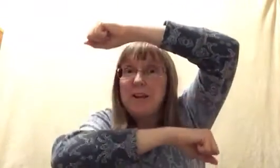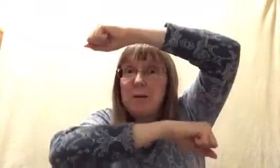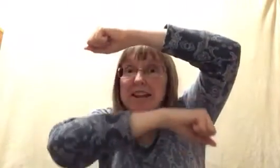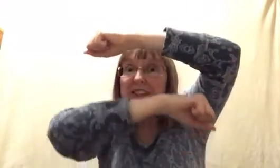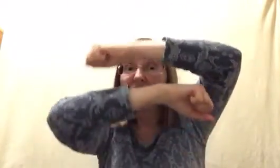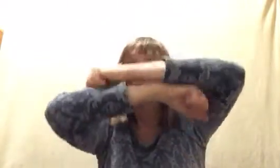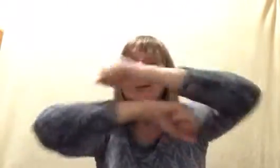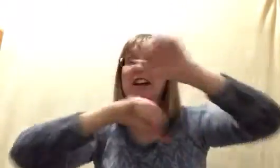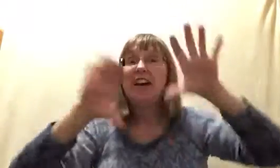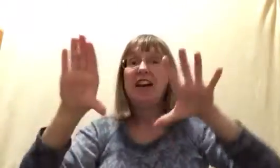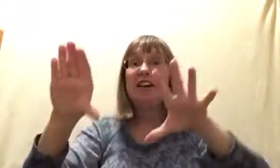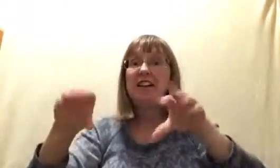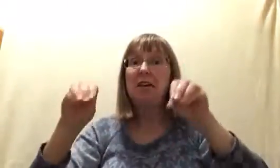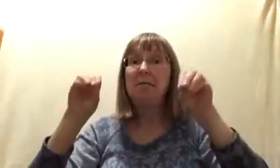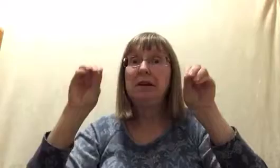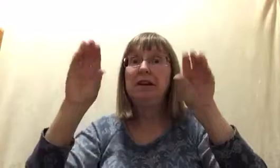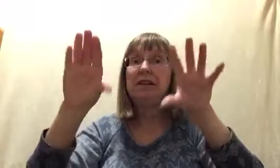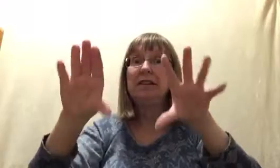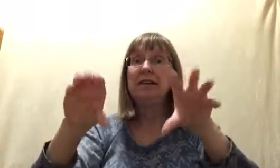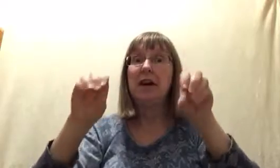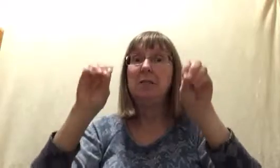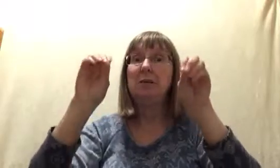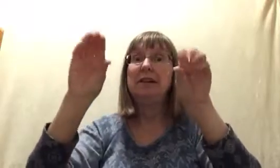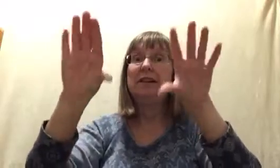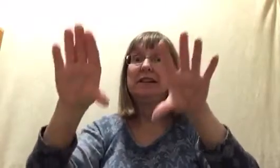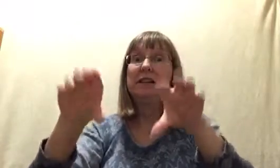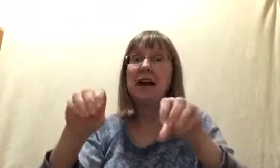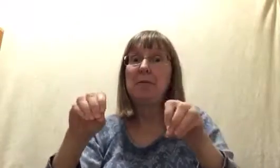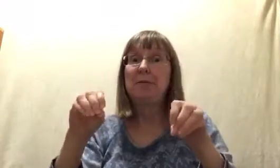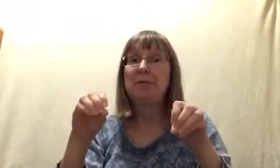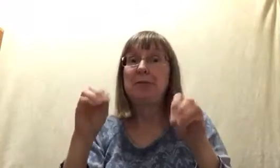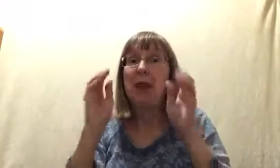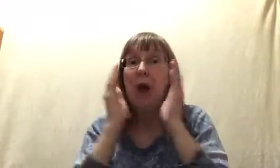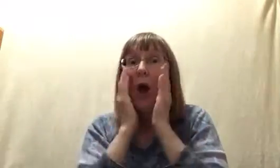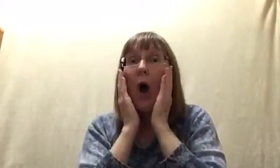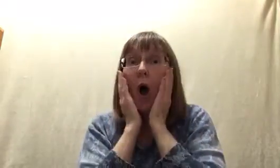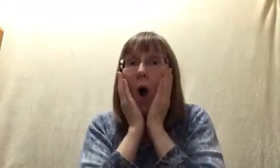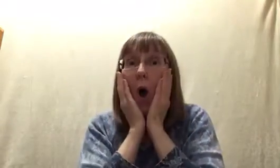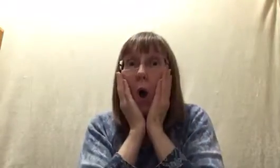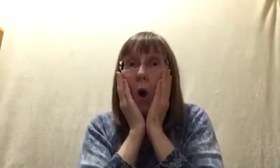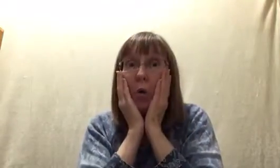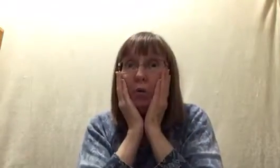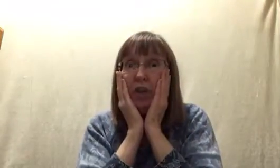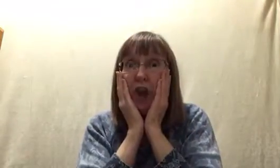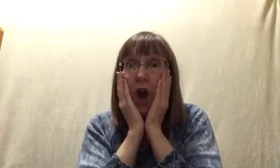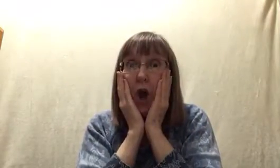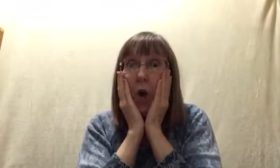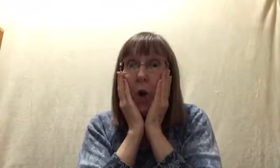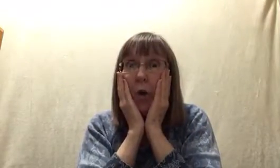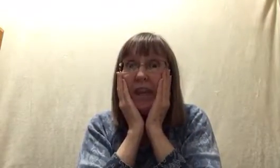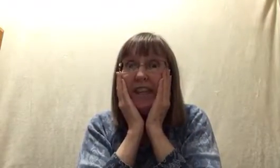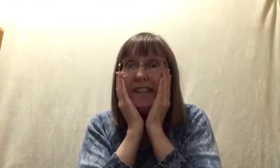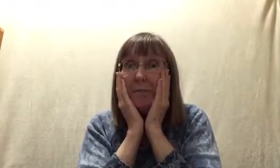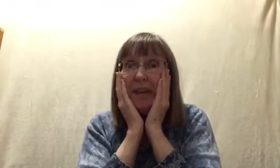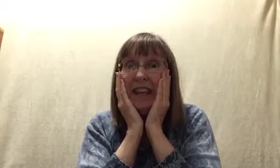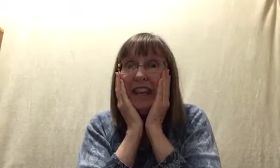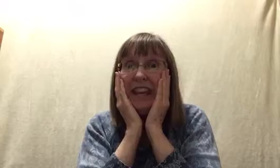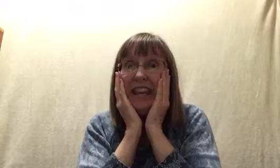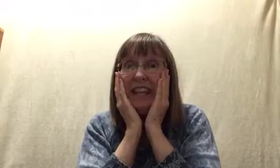white shark, gulp, gulp, gulp. Oh no, it's been eaten